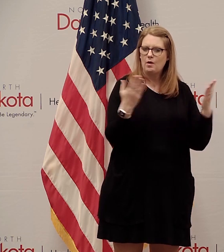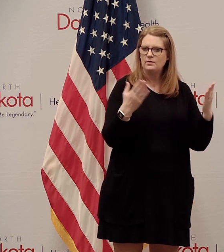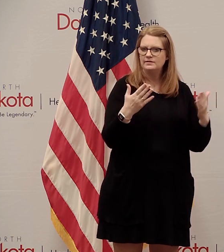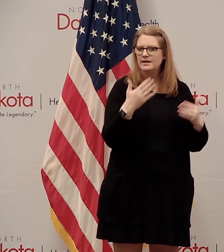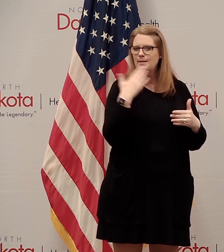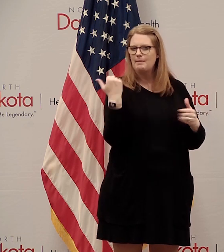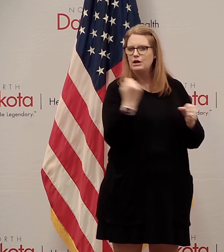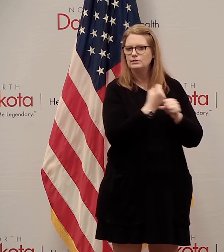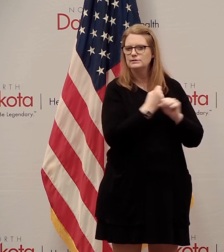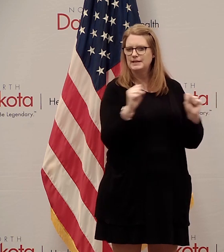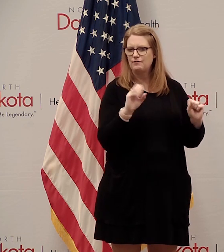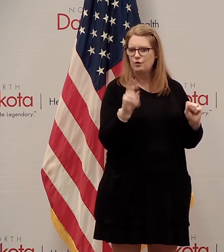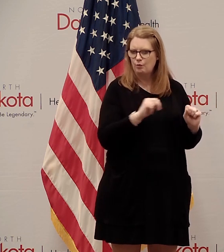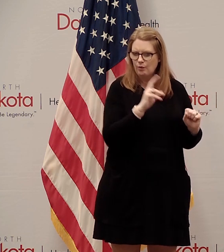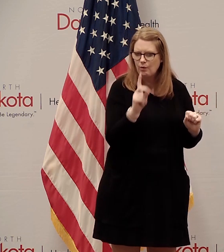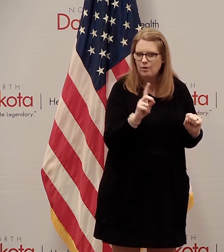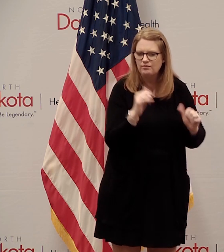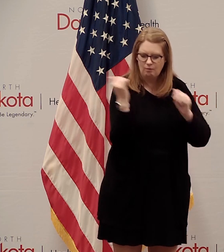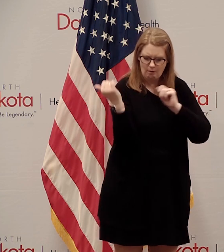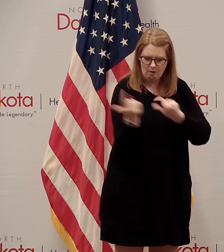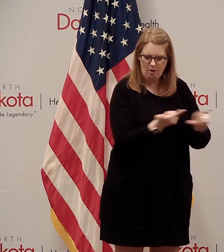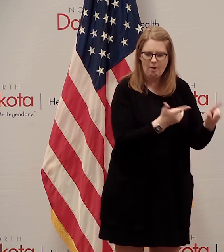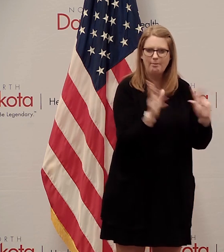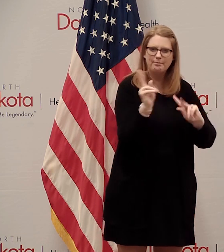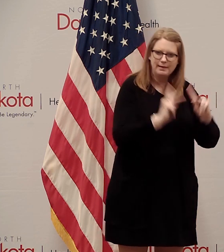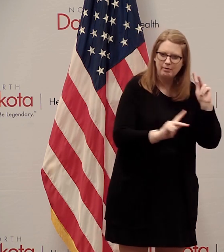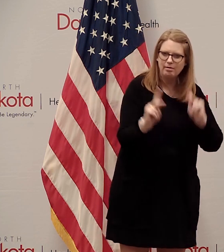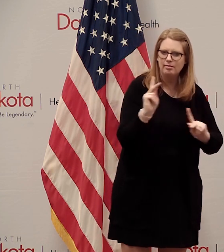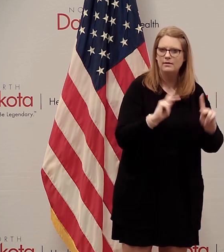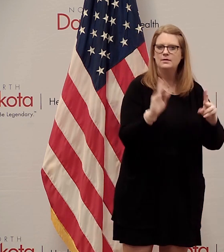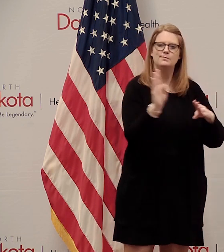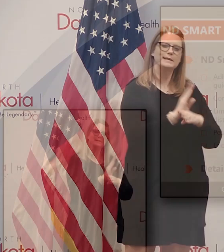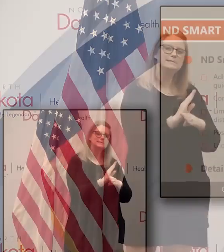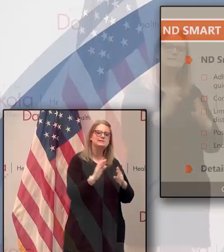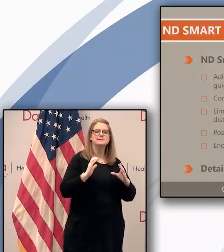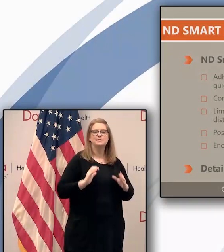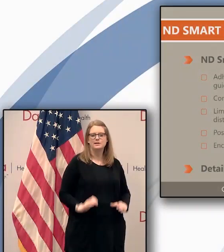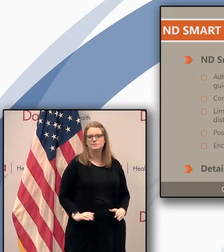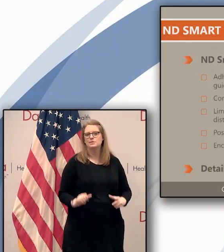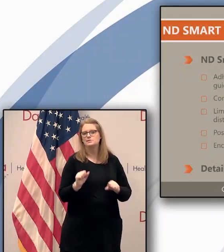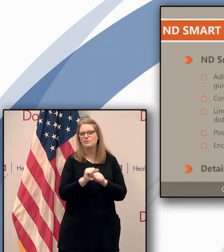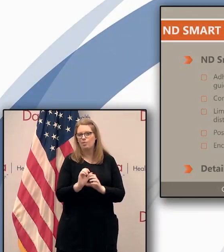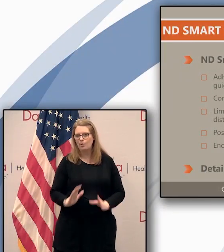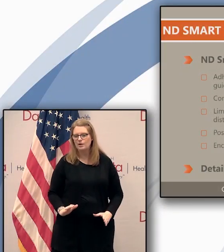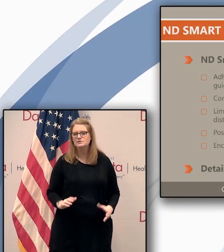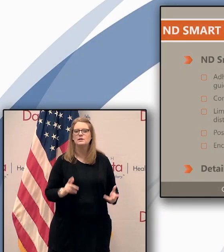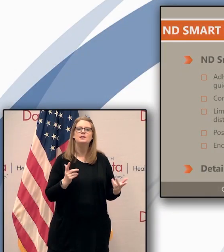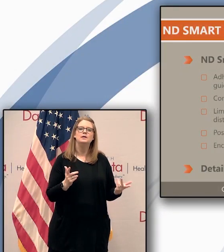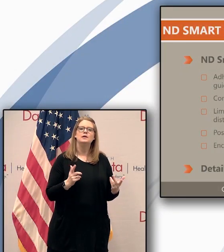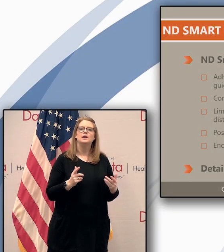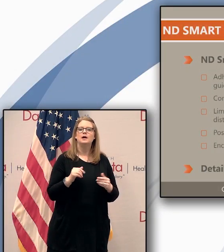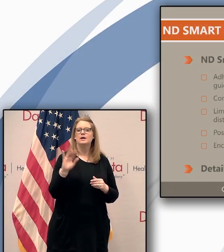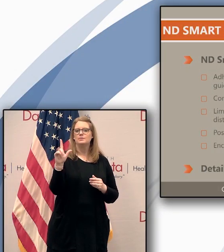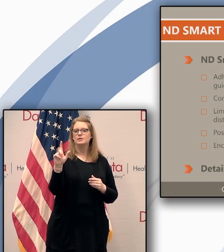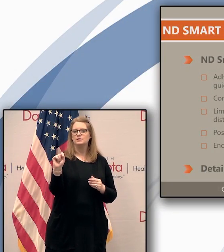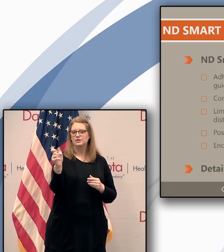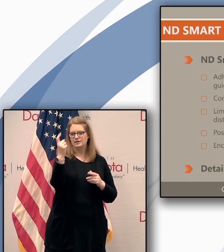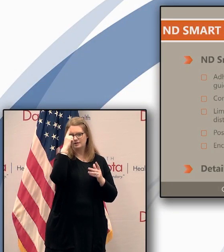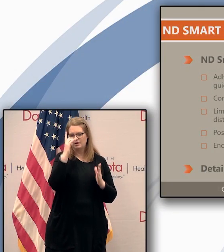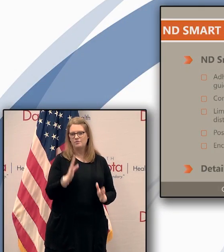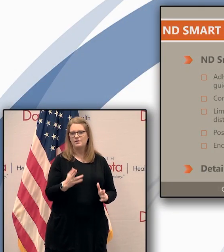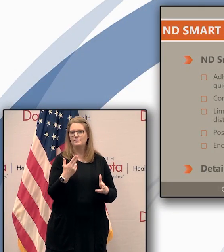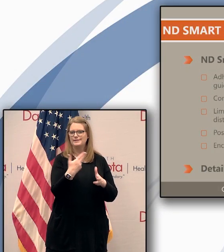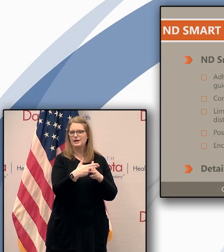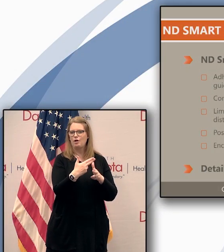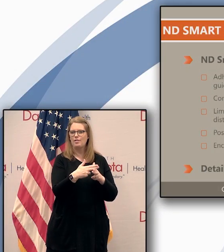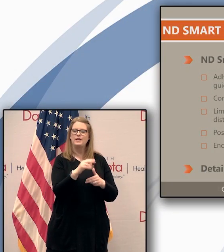employees and employers and customers alike lieutenant governor brent sanford likes to call this covid etiquette